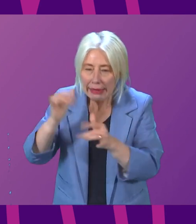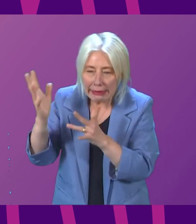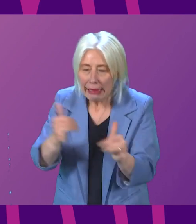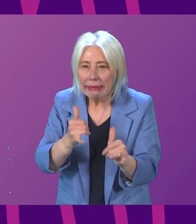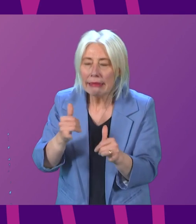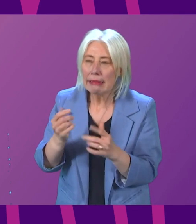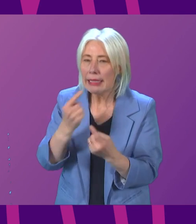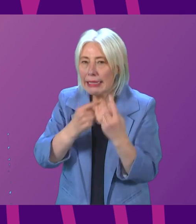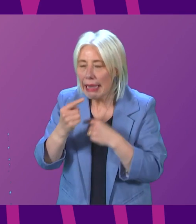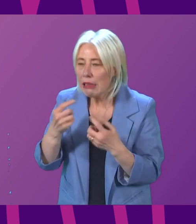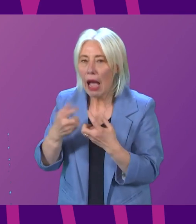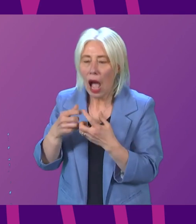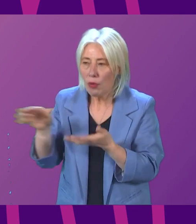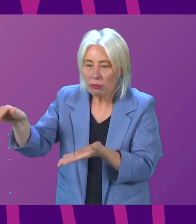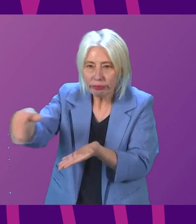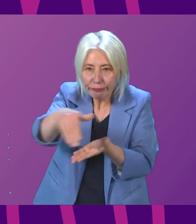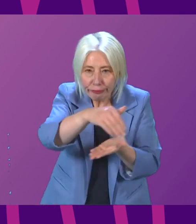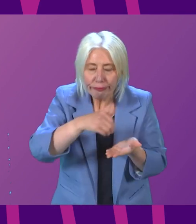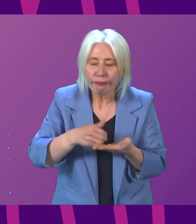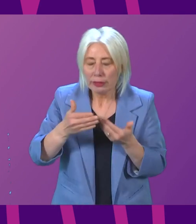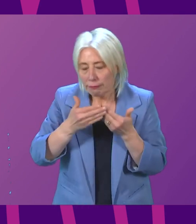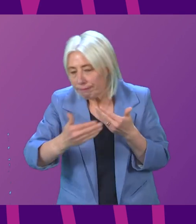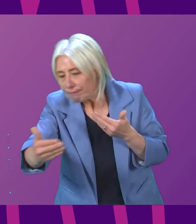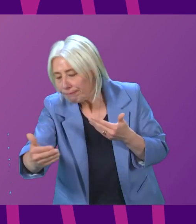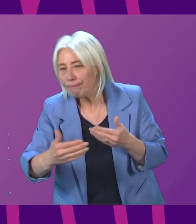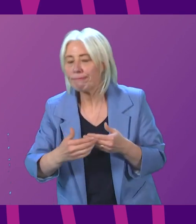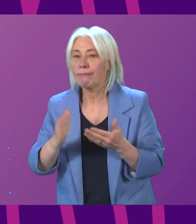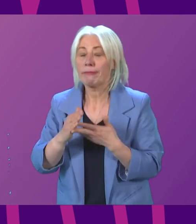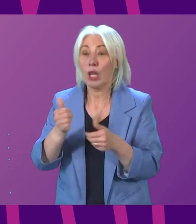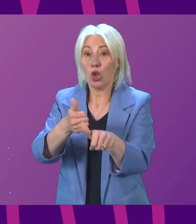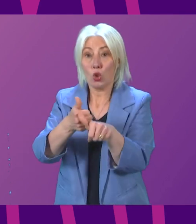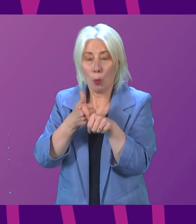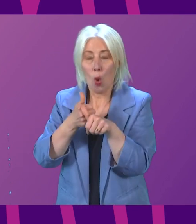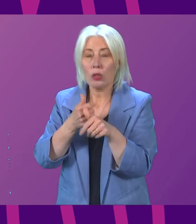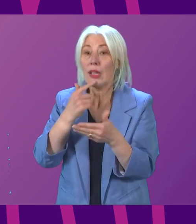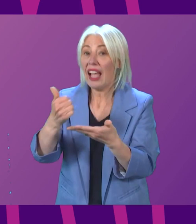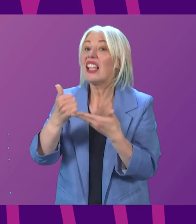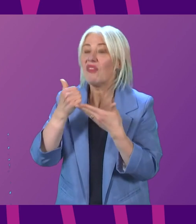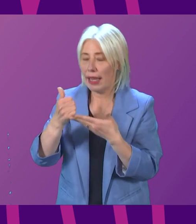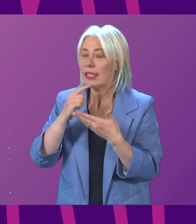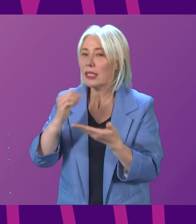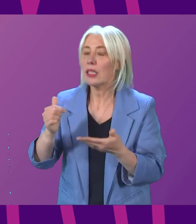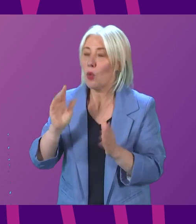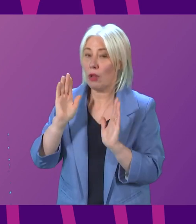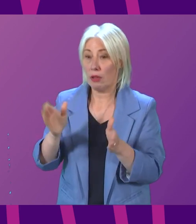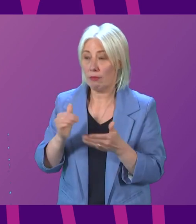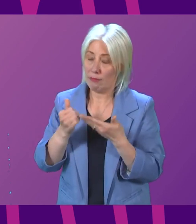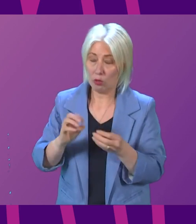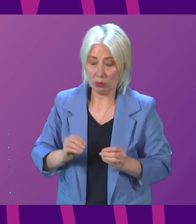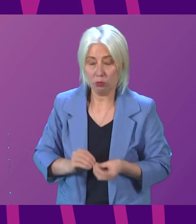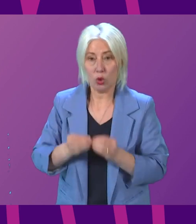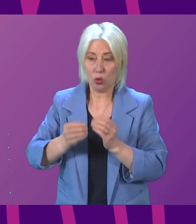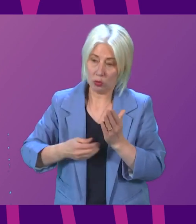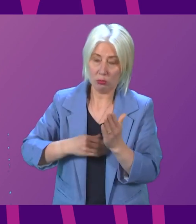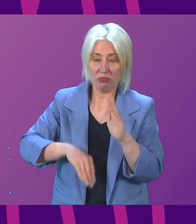to help steer the work over the next few months. And the support and advice from the steering group will help NRS produce a high